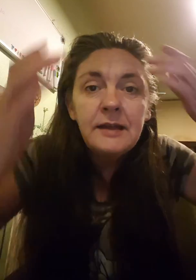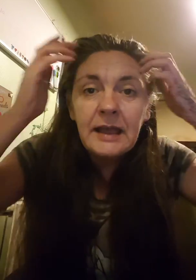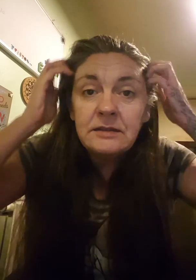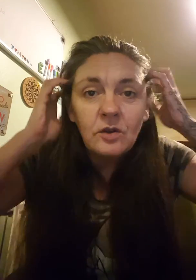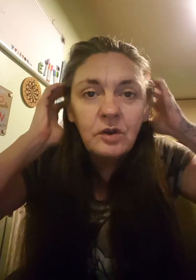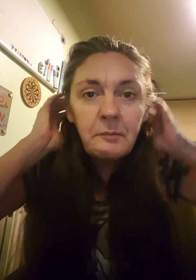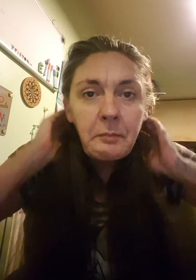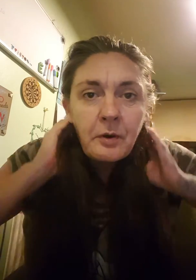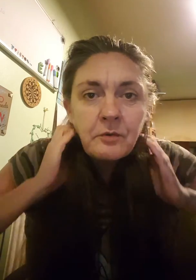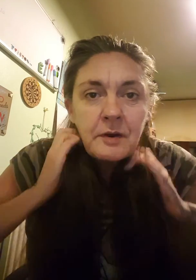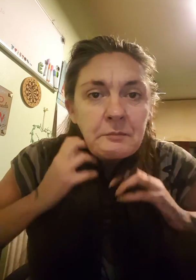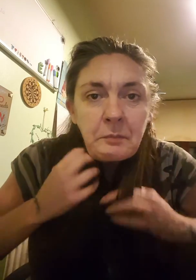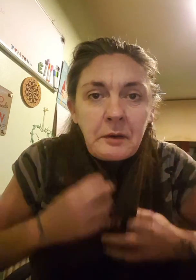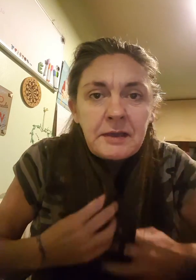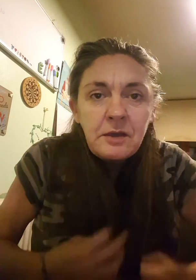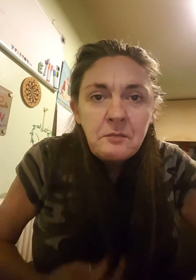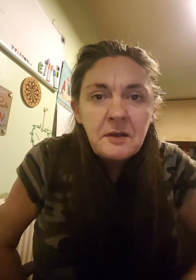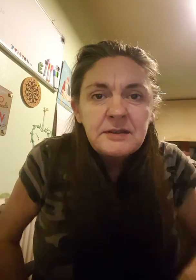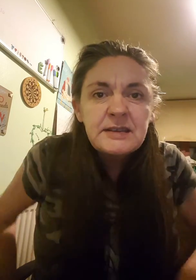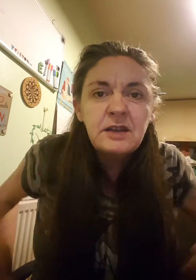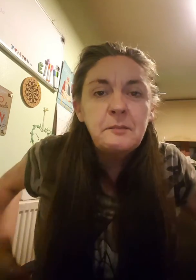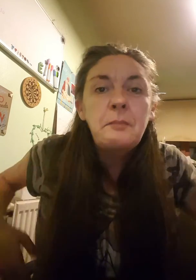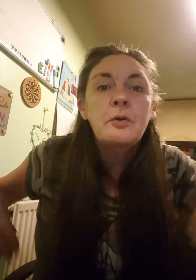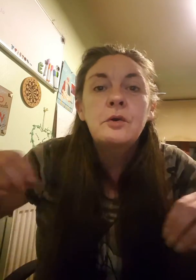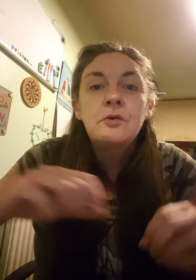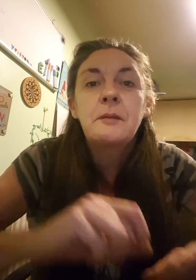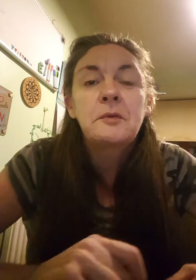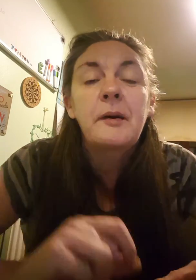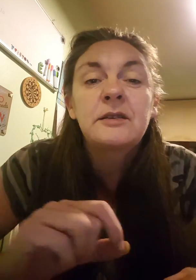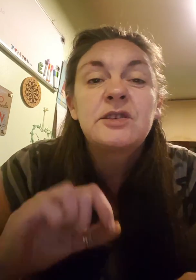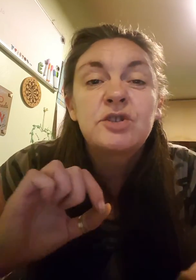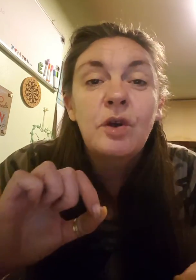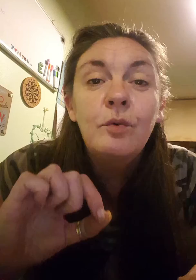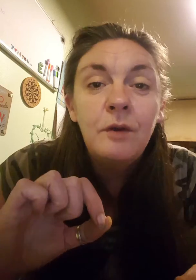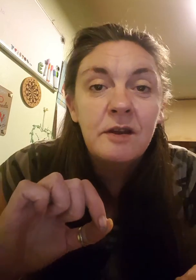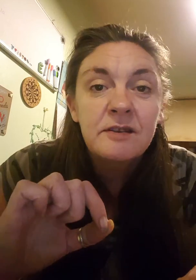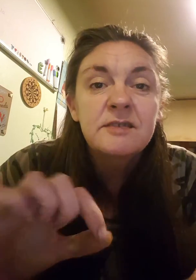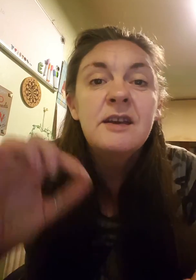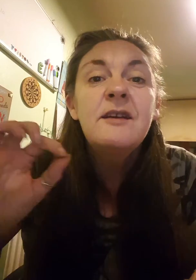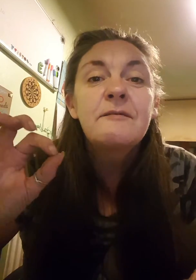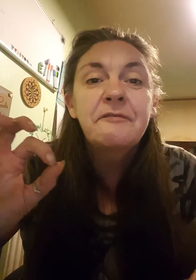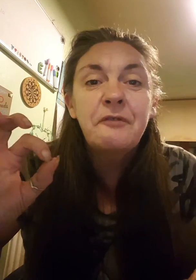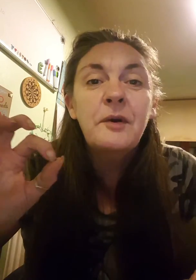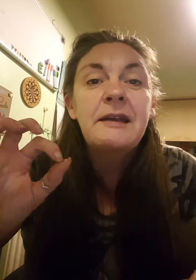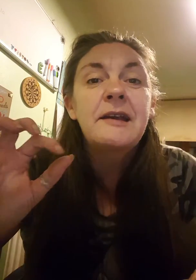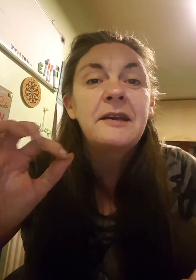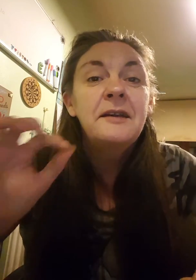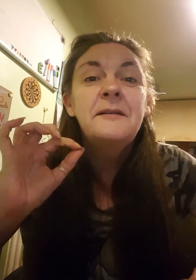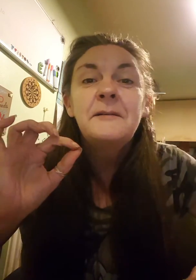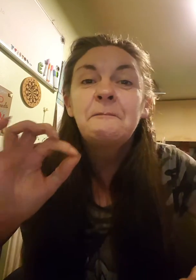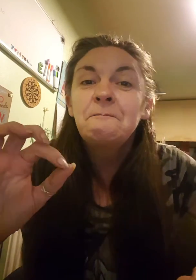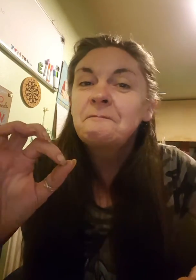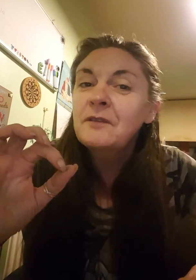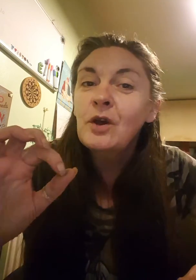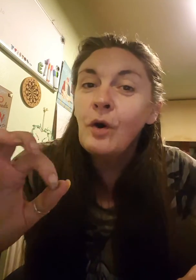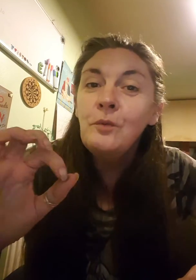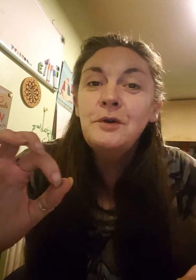it's not going to be programmed by humans. It's going to be programmed by soulless, fucking cold